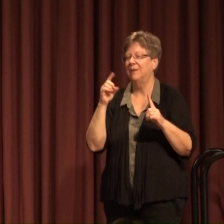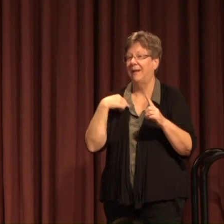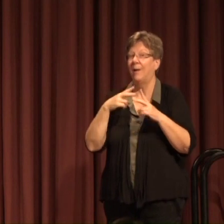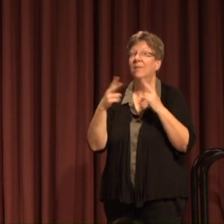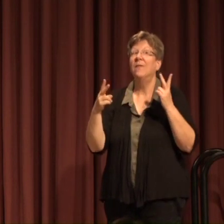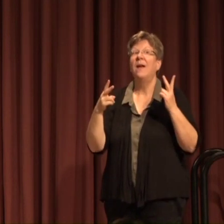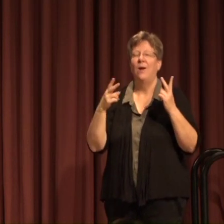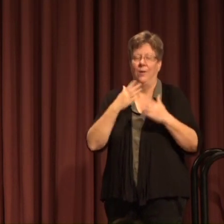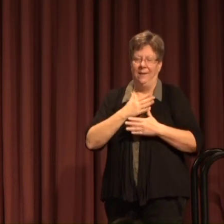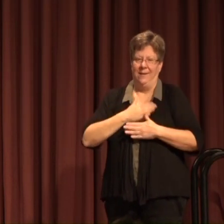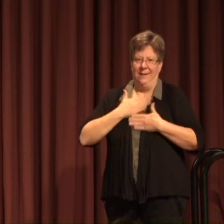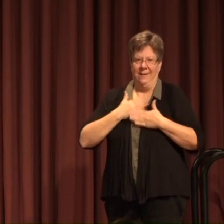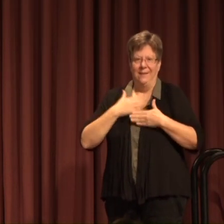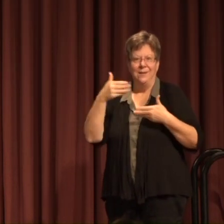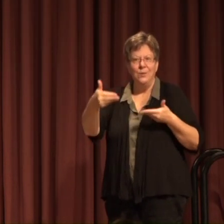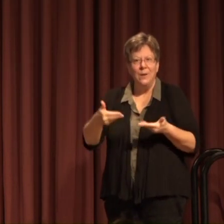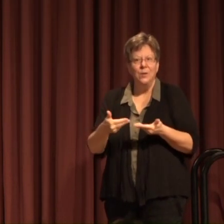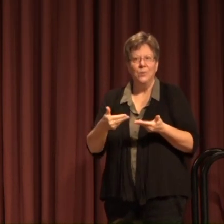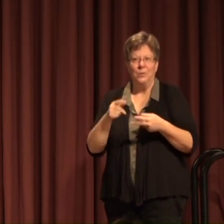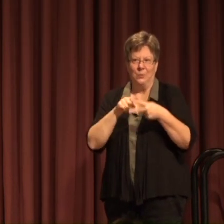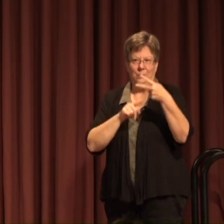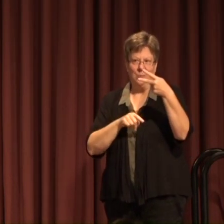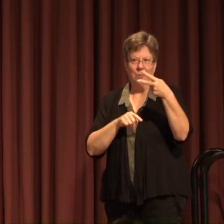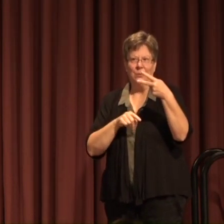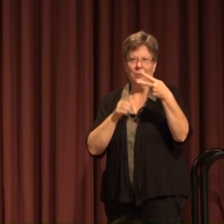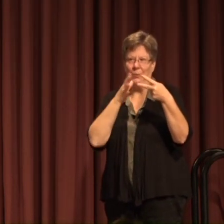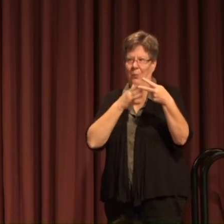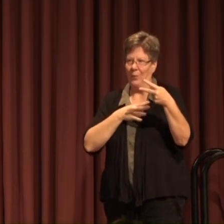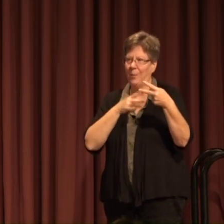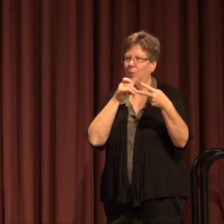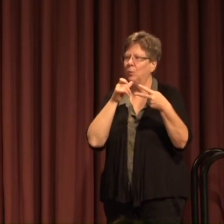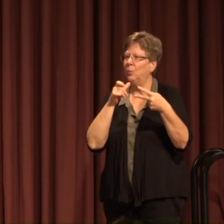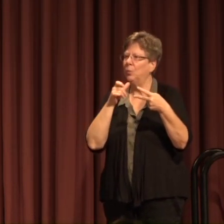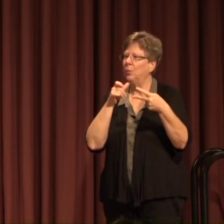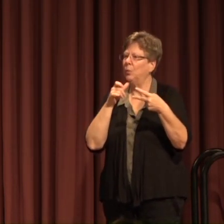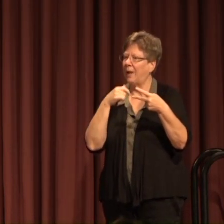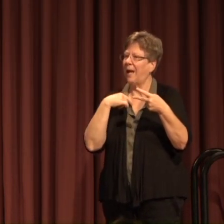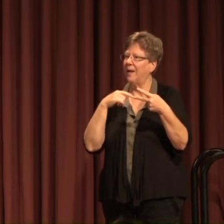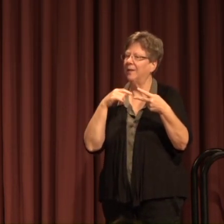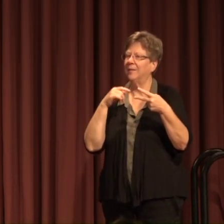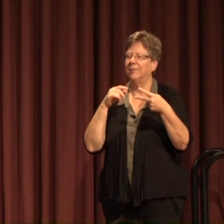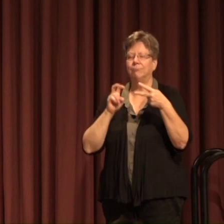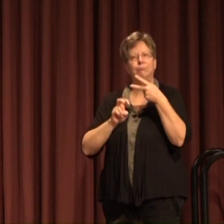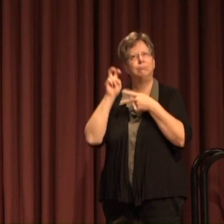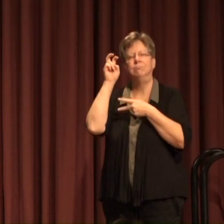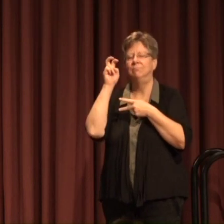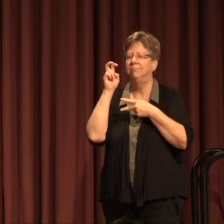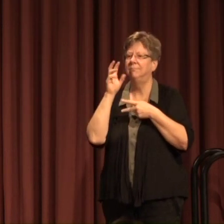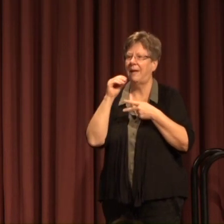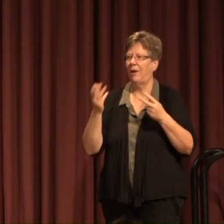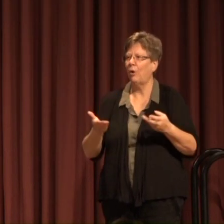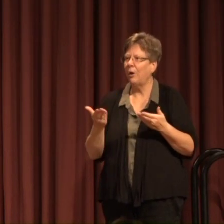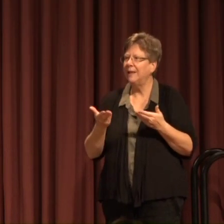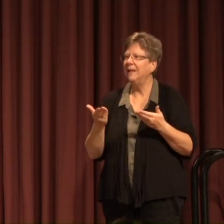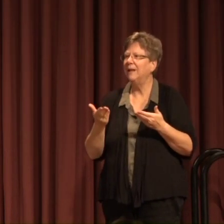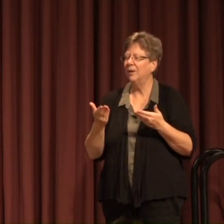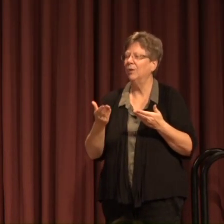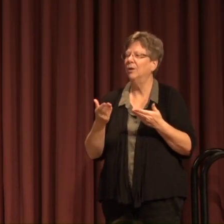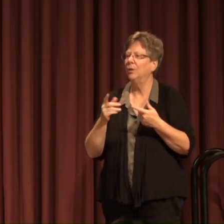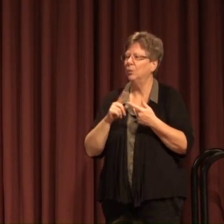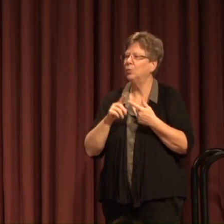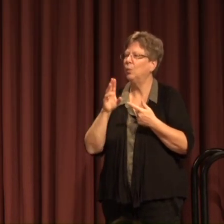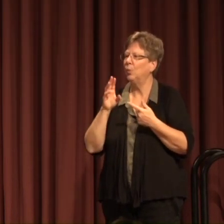I'm very pleased to introduce two women who have excelled and are here to